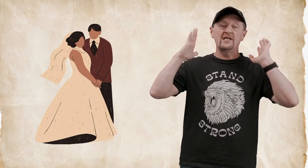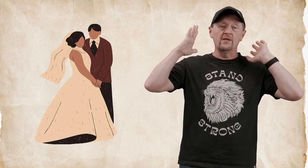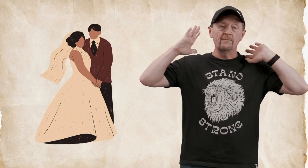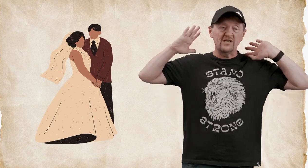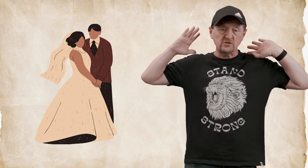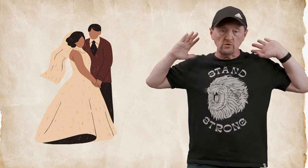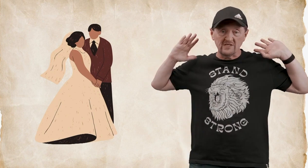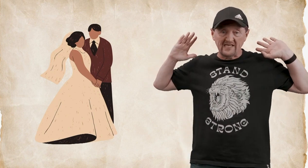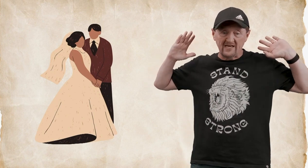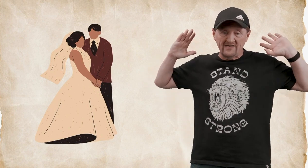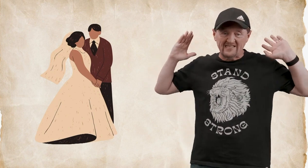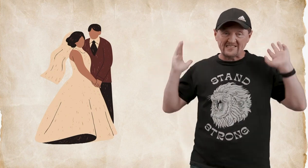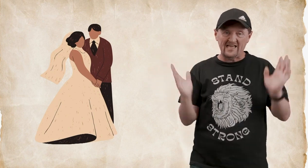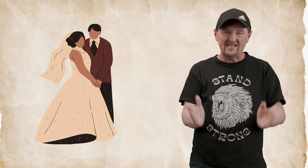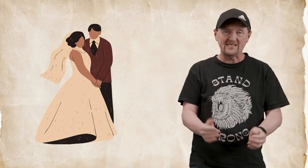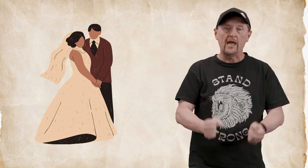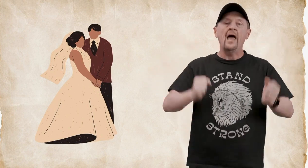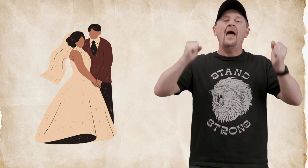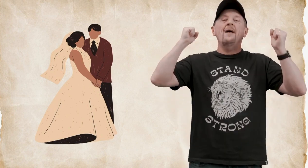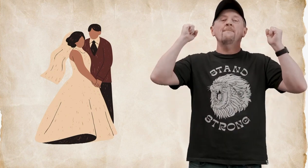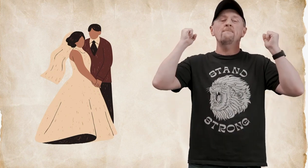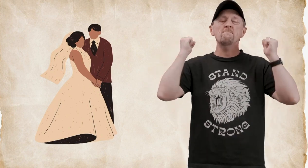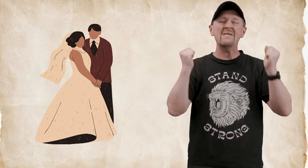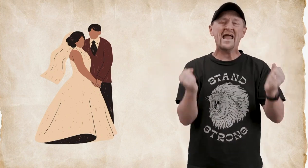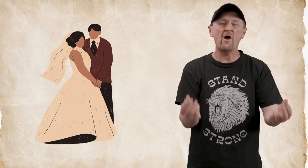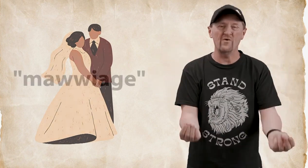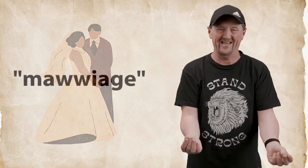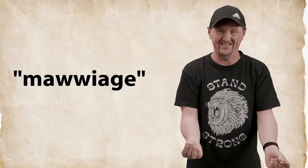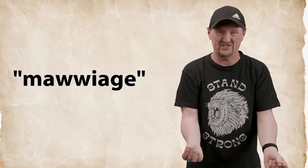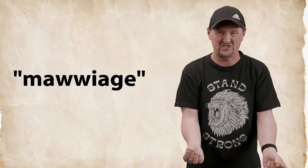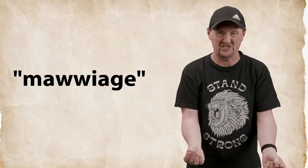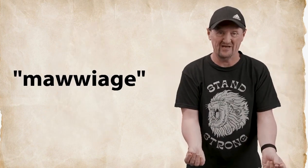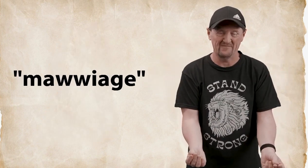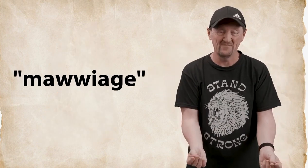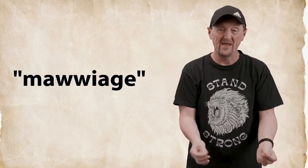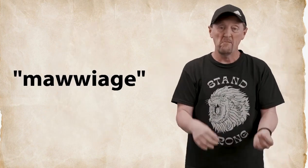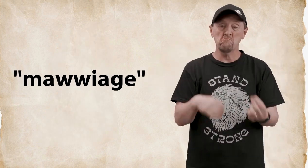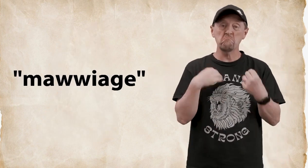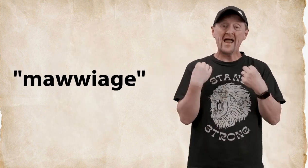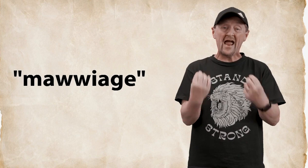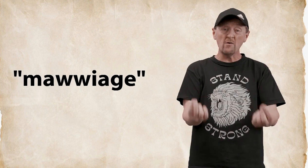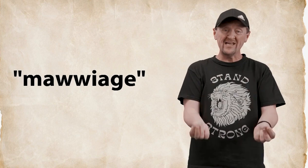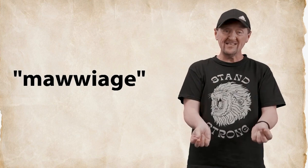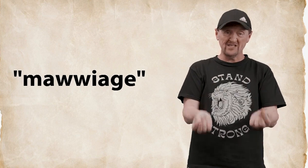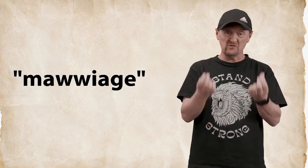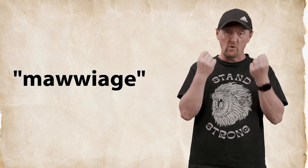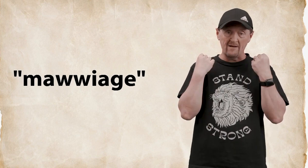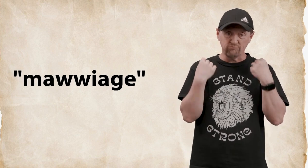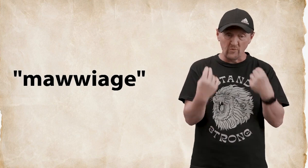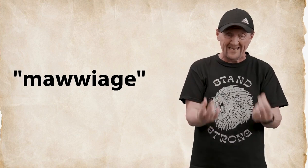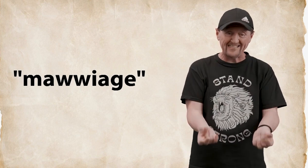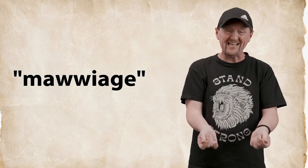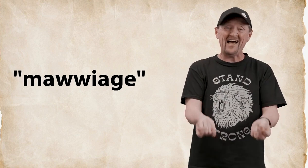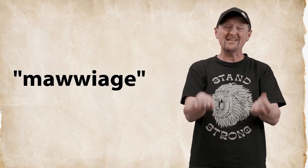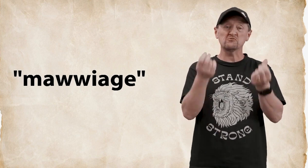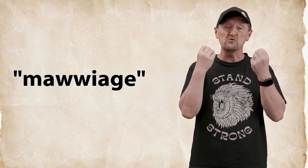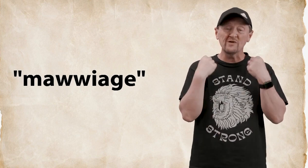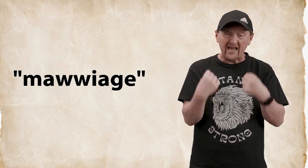the minister looks at it he says marriage marriage is what brings us together